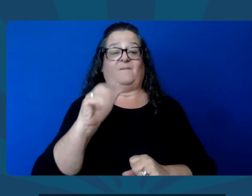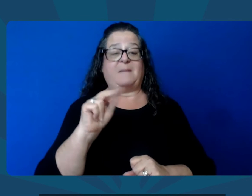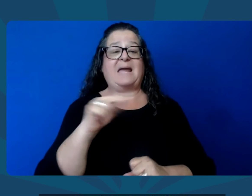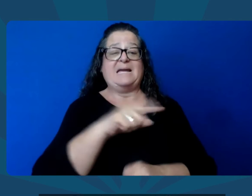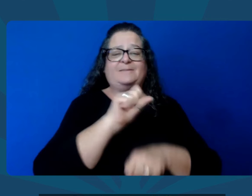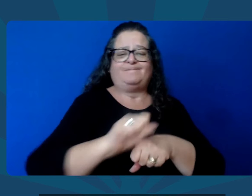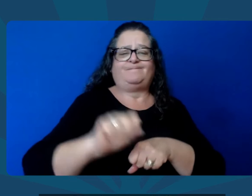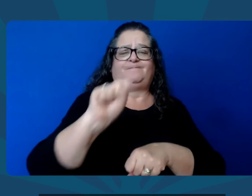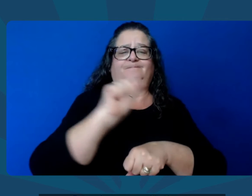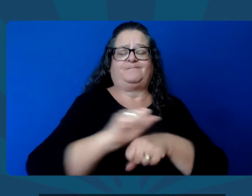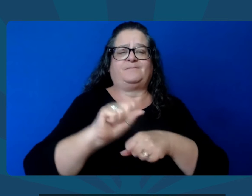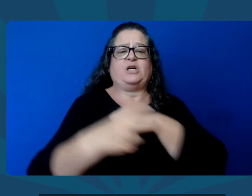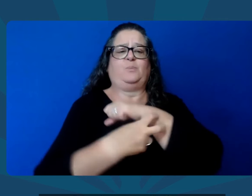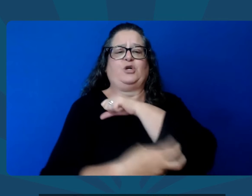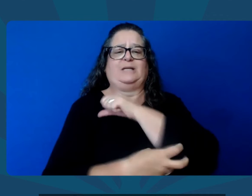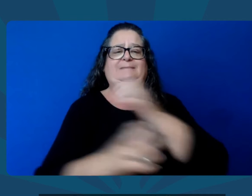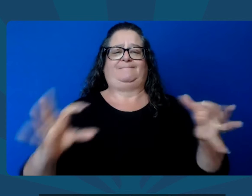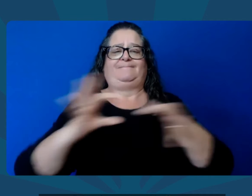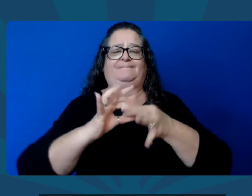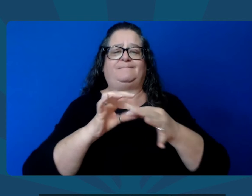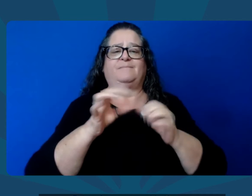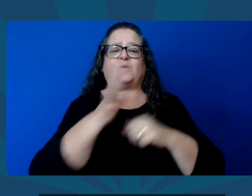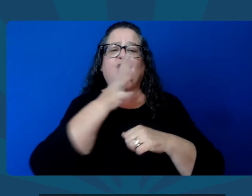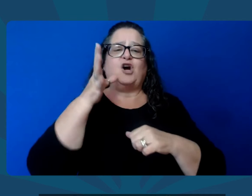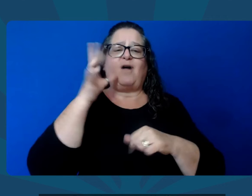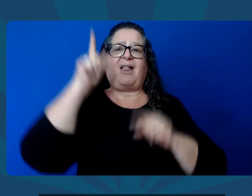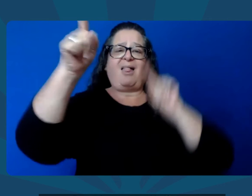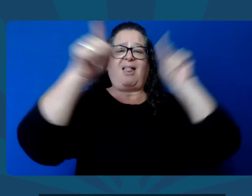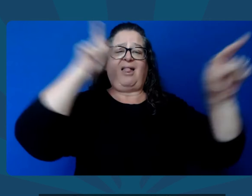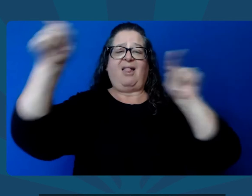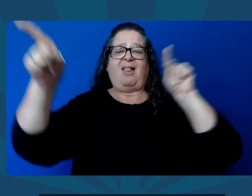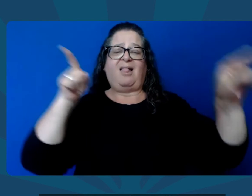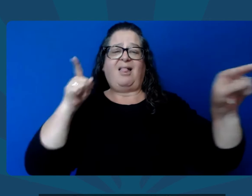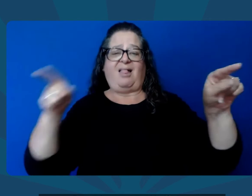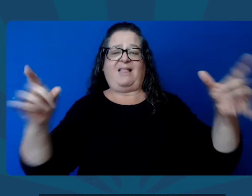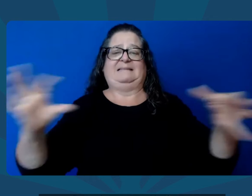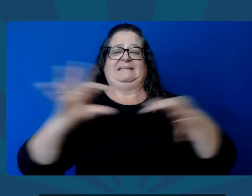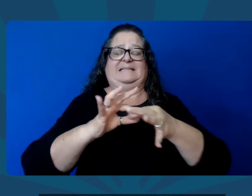Superintendent Hoffman has worked to bridge the digital divide